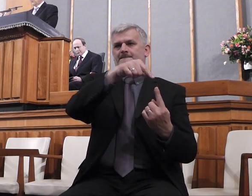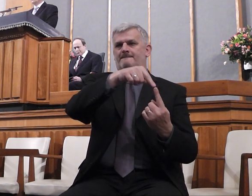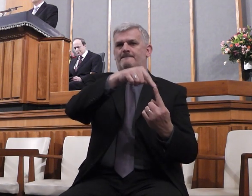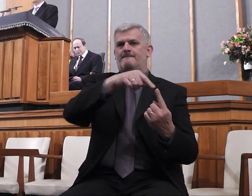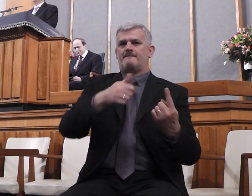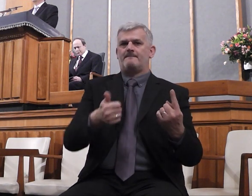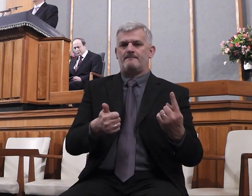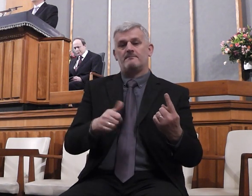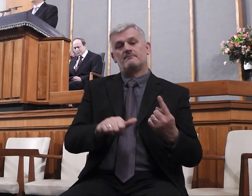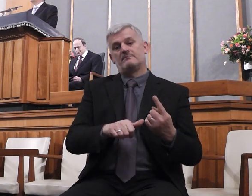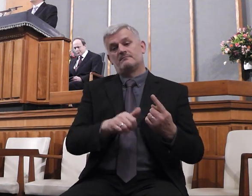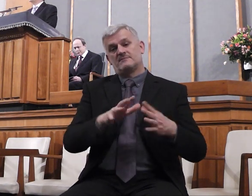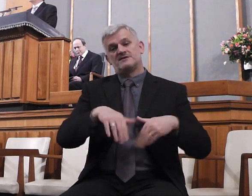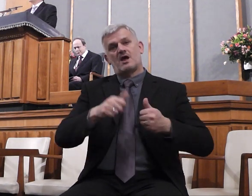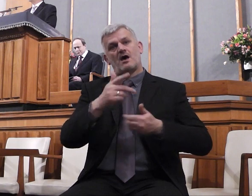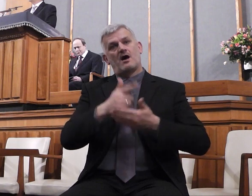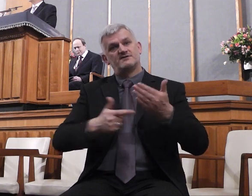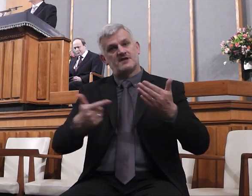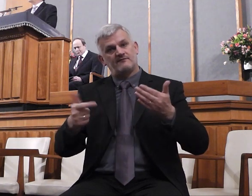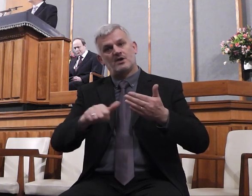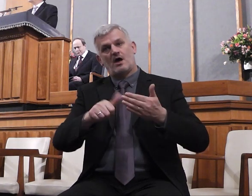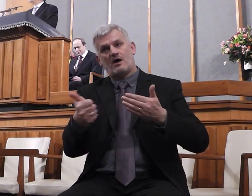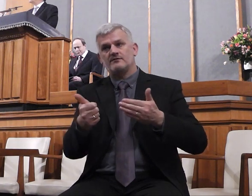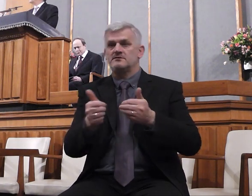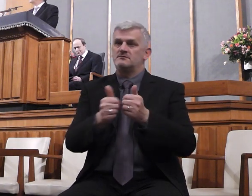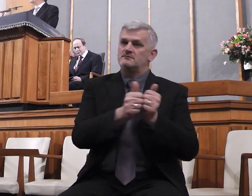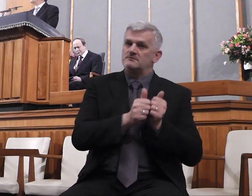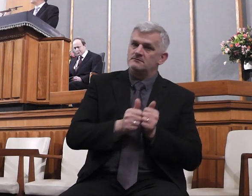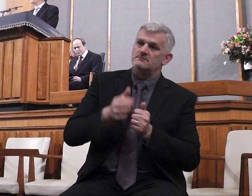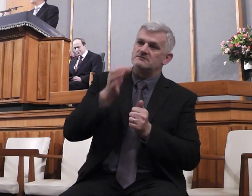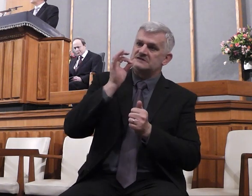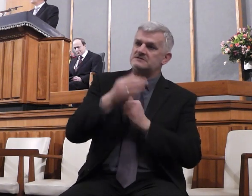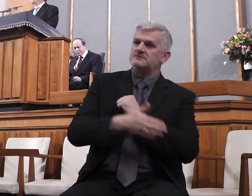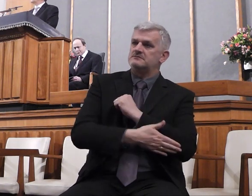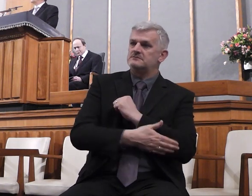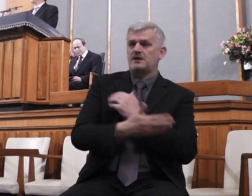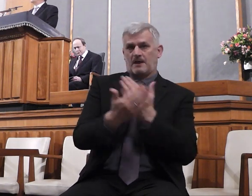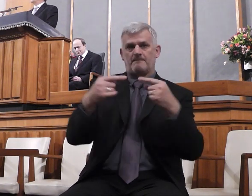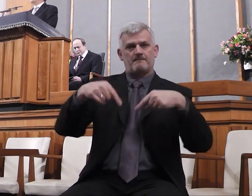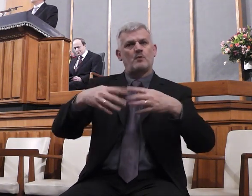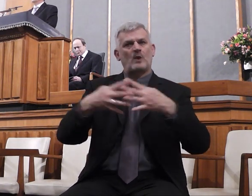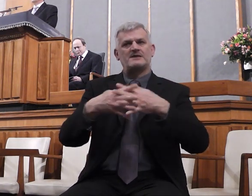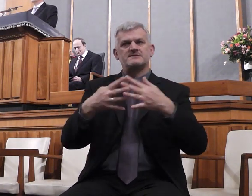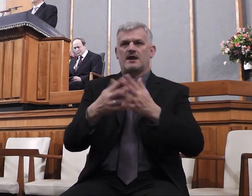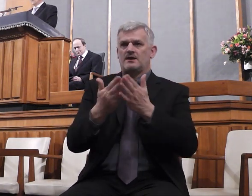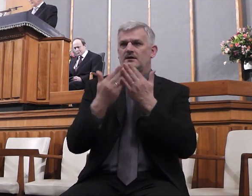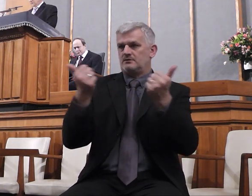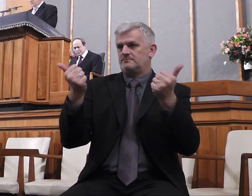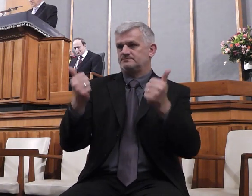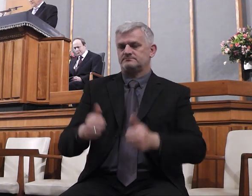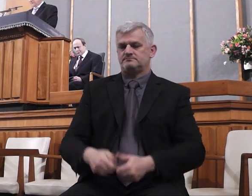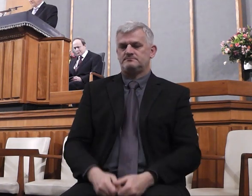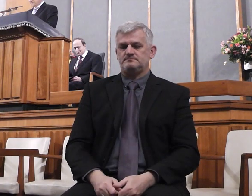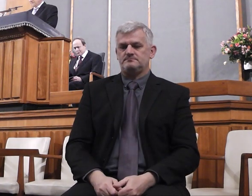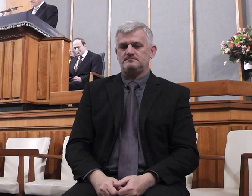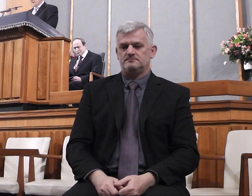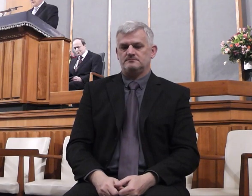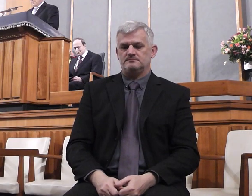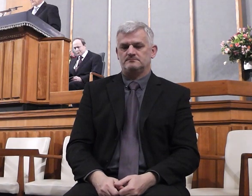fellowship and refreshments, and we do incredible at after I go to Tom Wednesday evening, to study God's word. Our